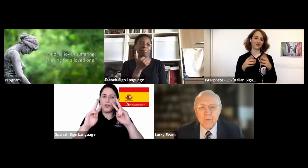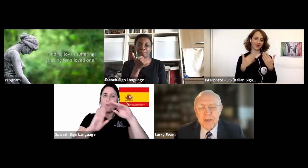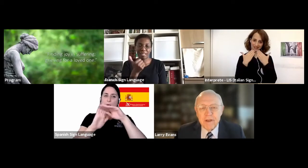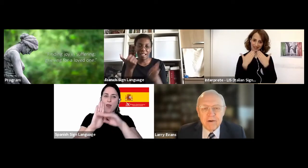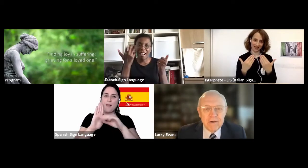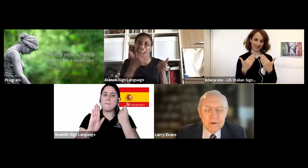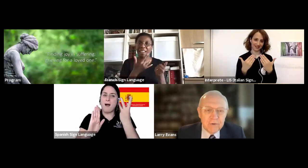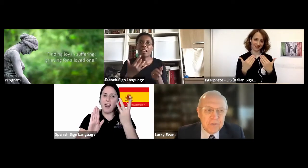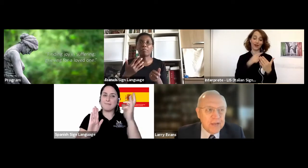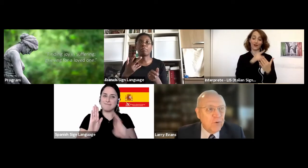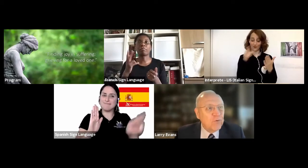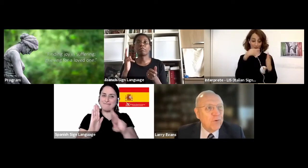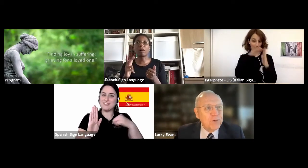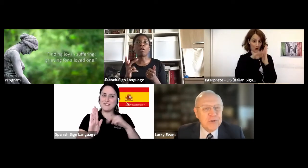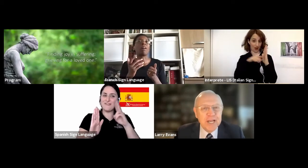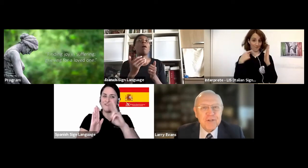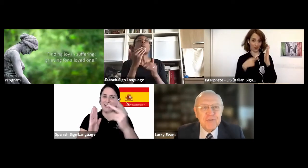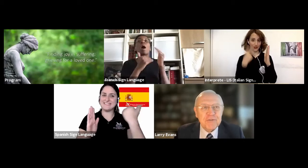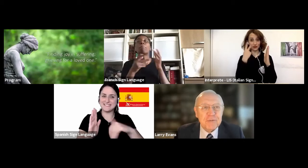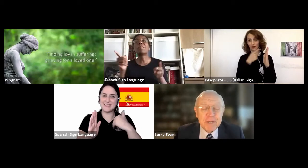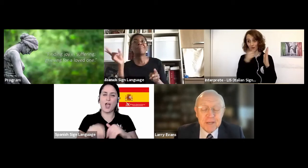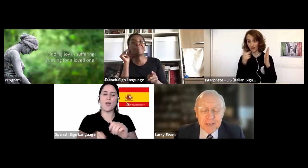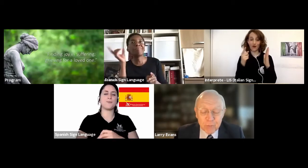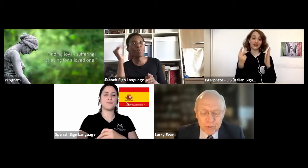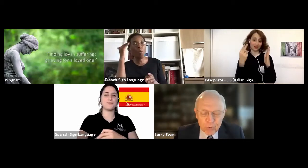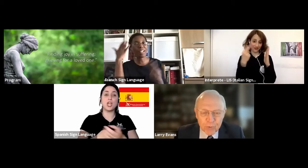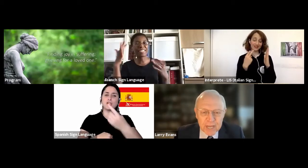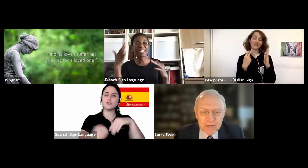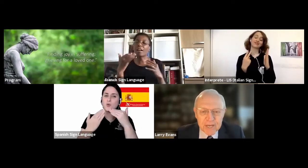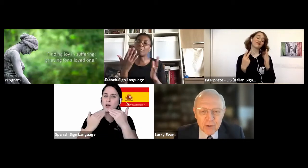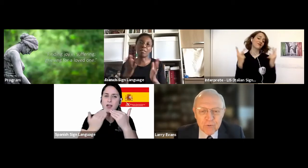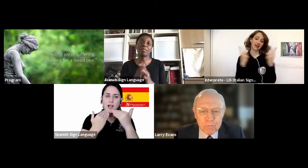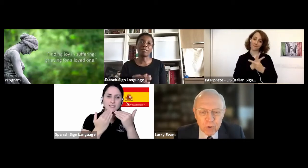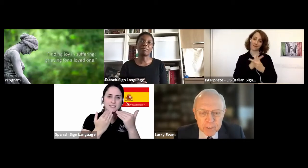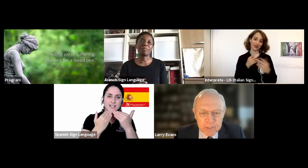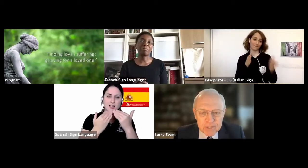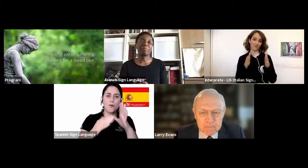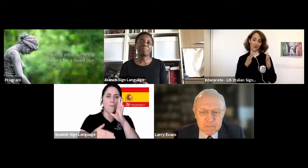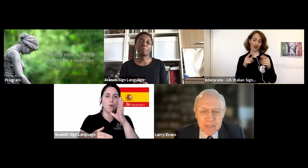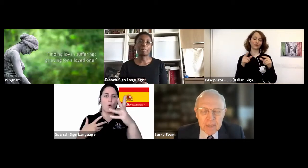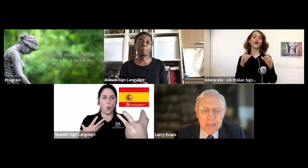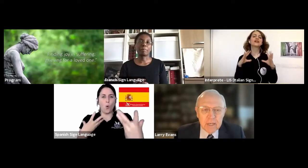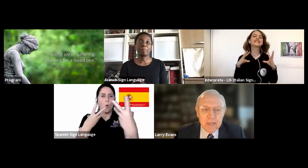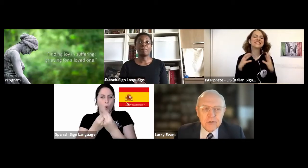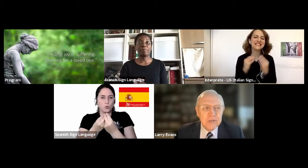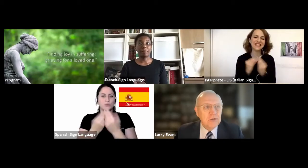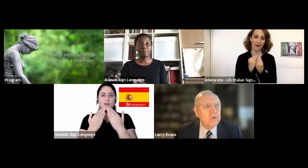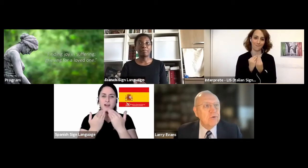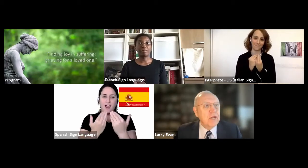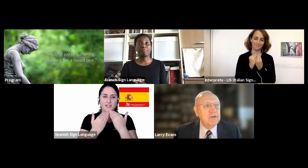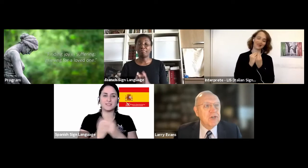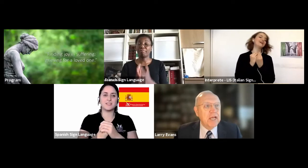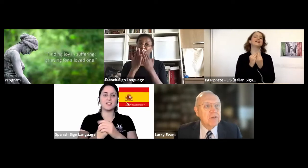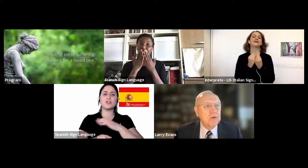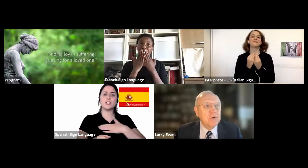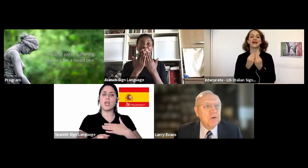So we are thankful for this chance of being together with you. We would like to take a few moments, just to